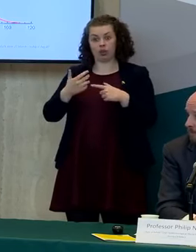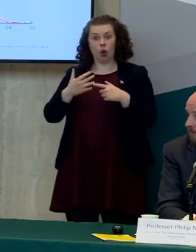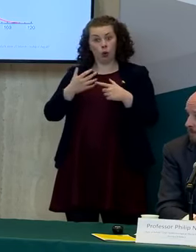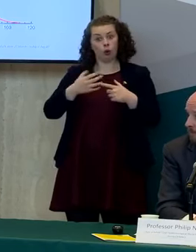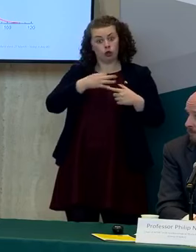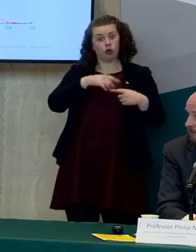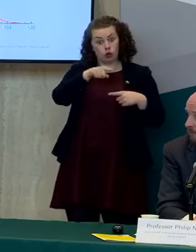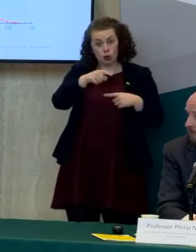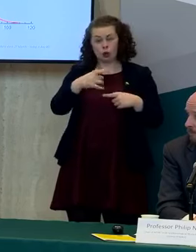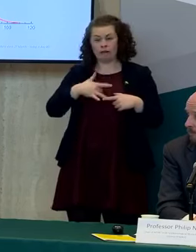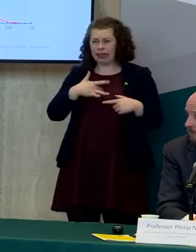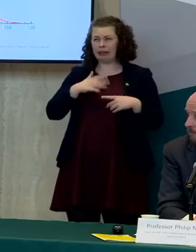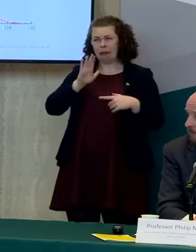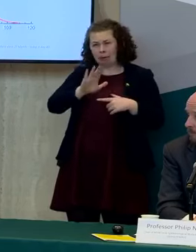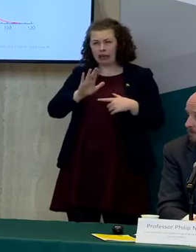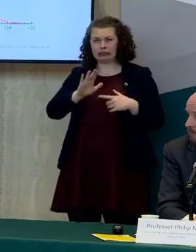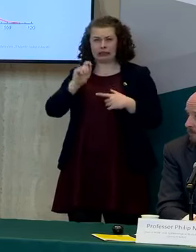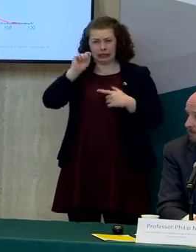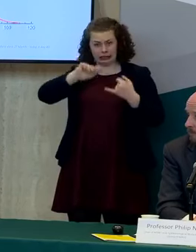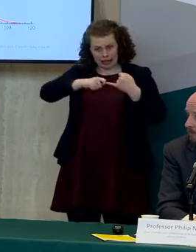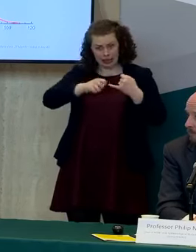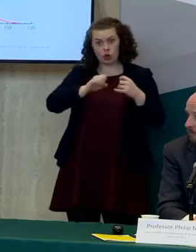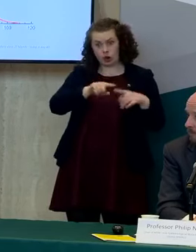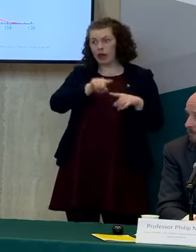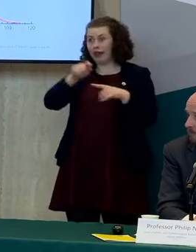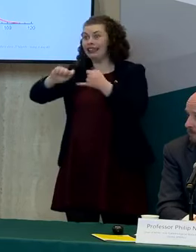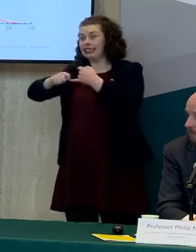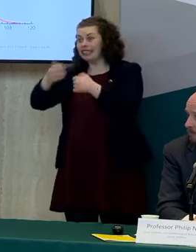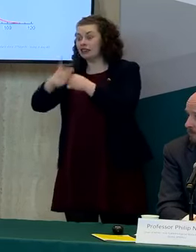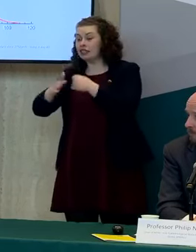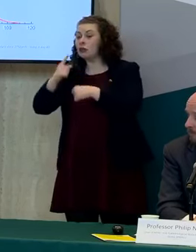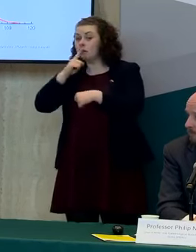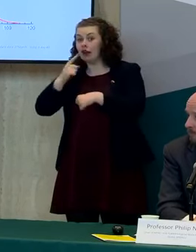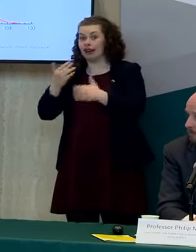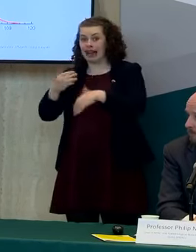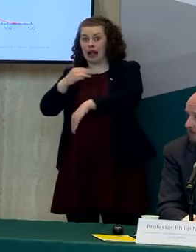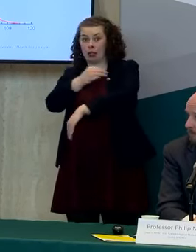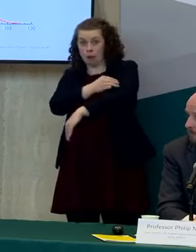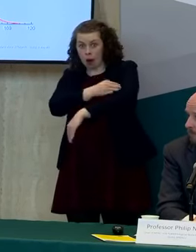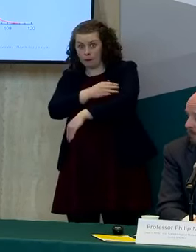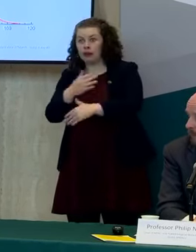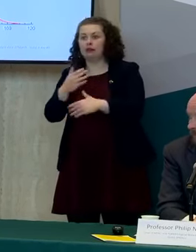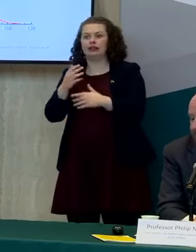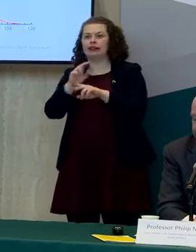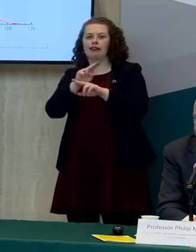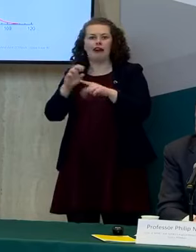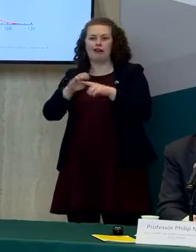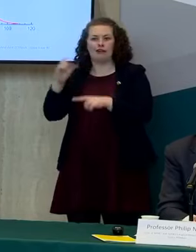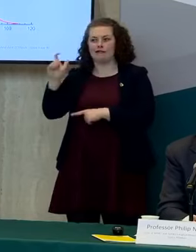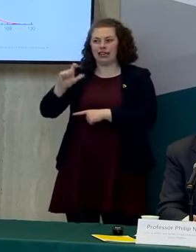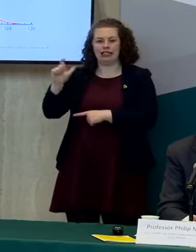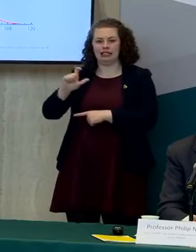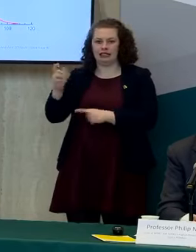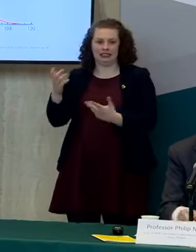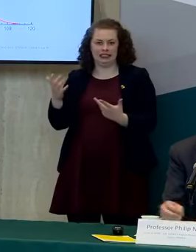what was a quite complex testing pathway from referral in the community through swabbing in one of those almost 50 centers we set up over a short time period